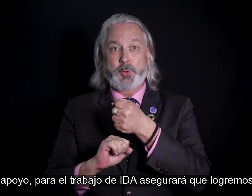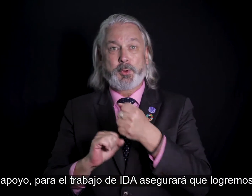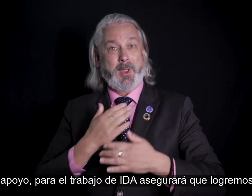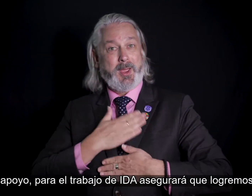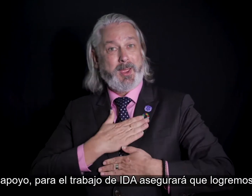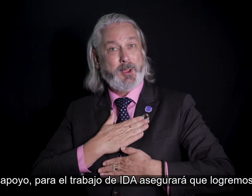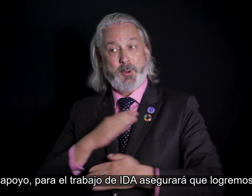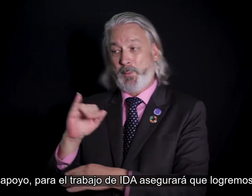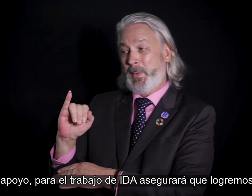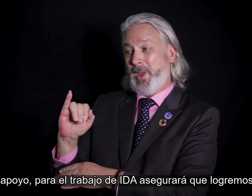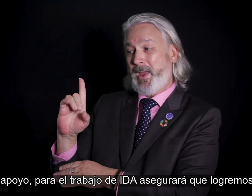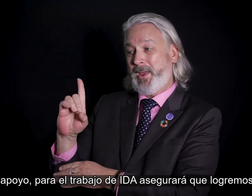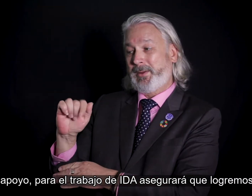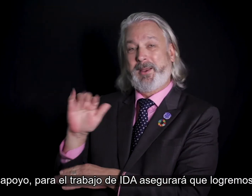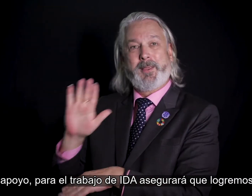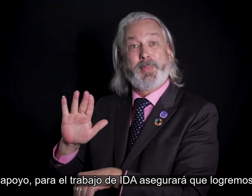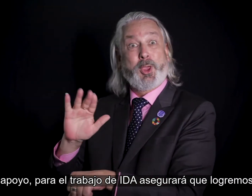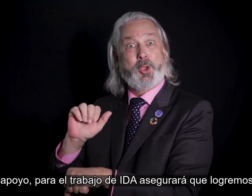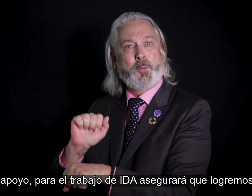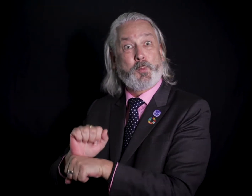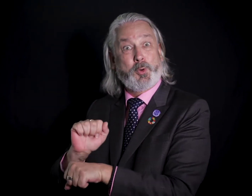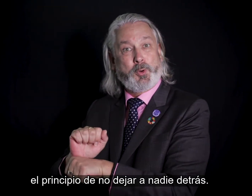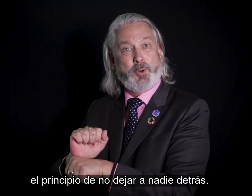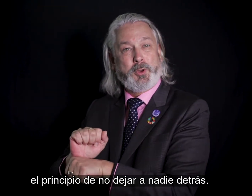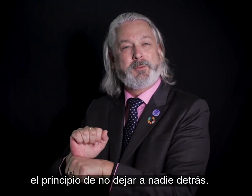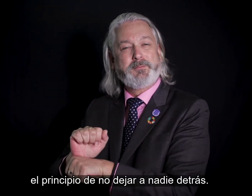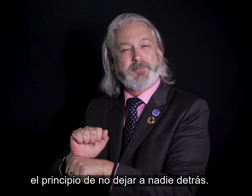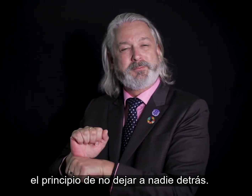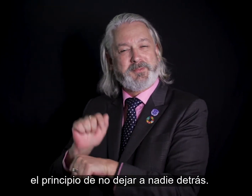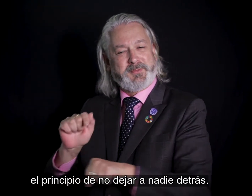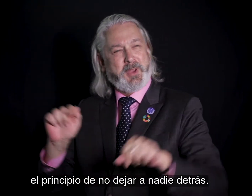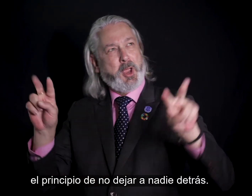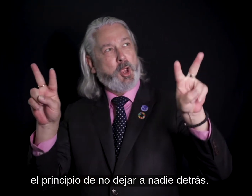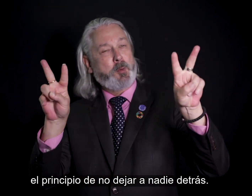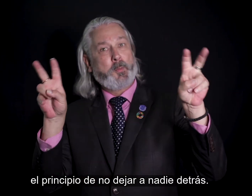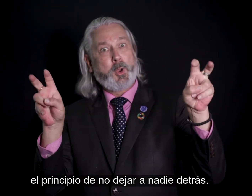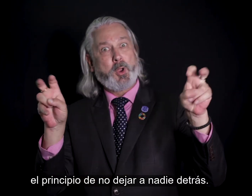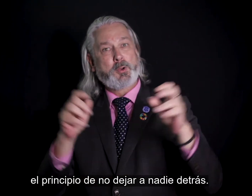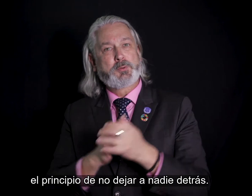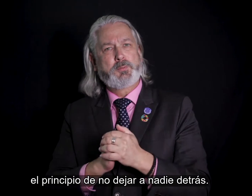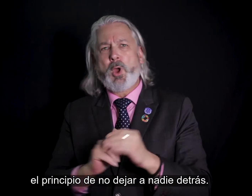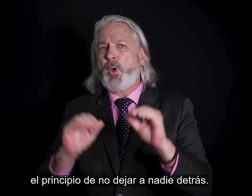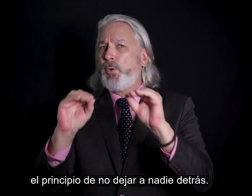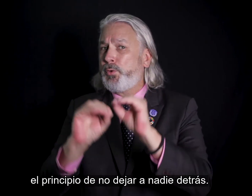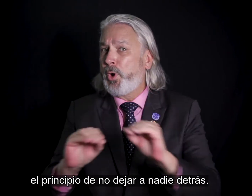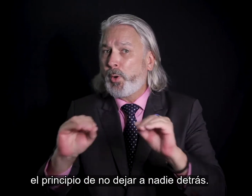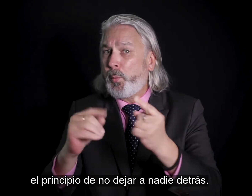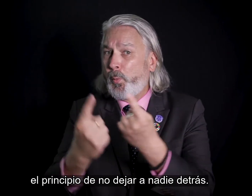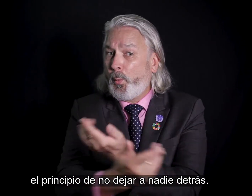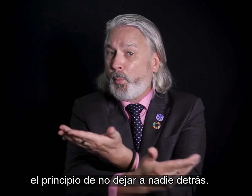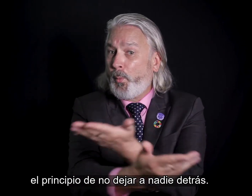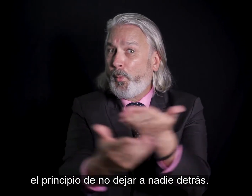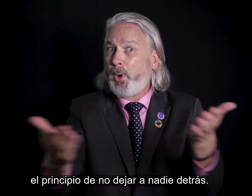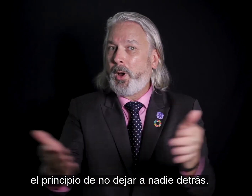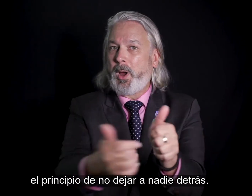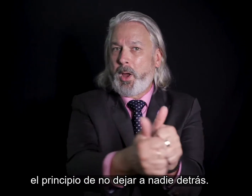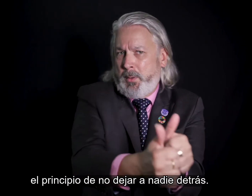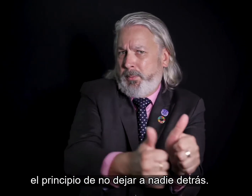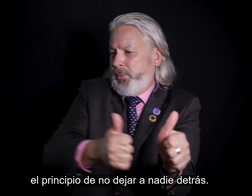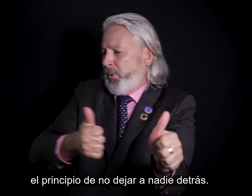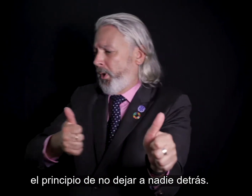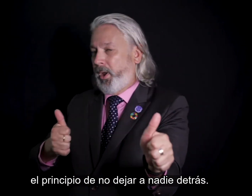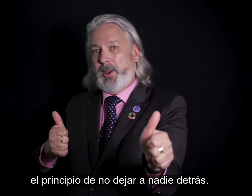Your support for IDA's work will ensure that we realise the principle of no one